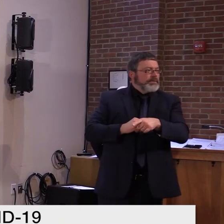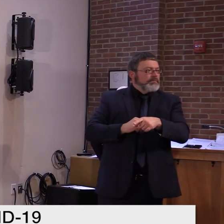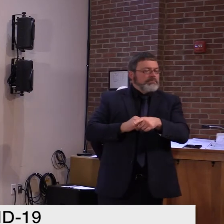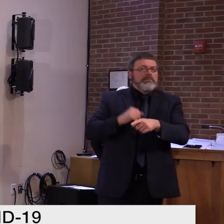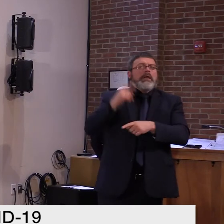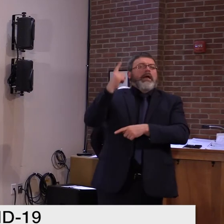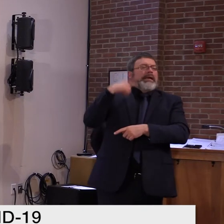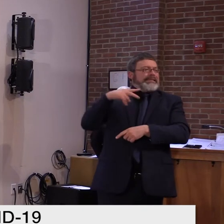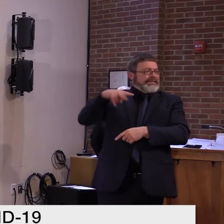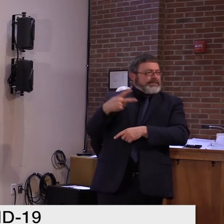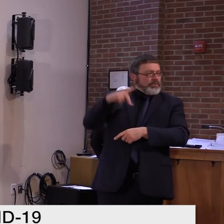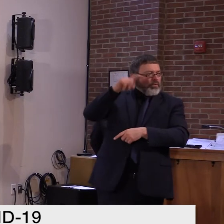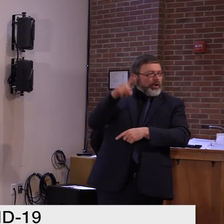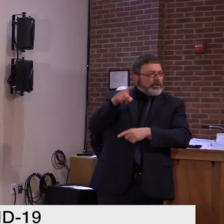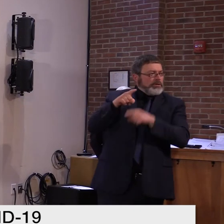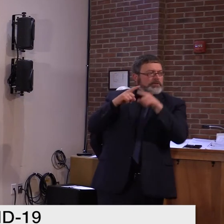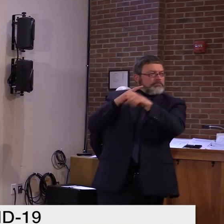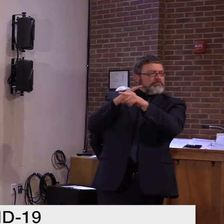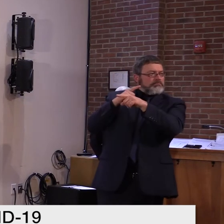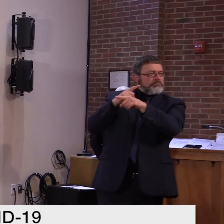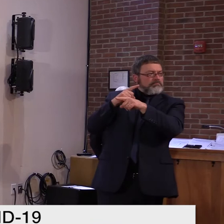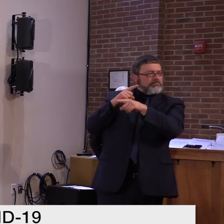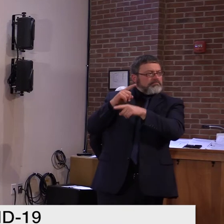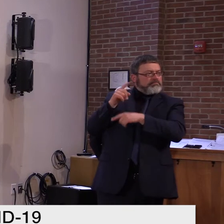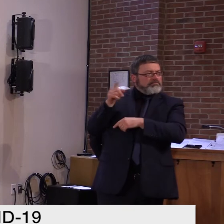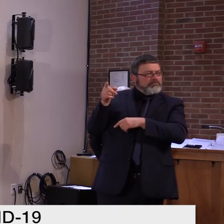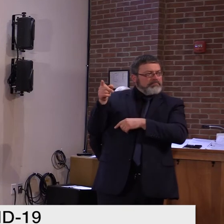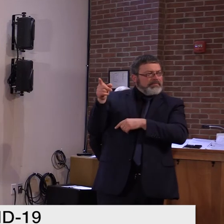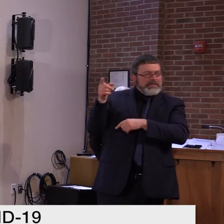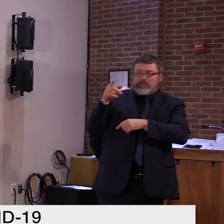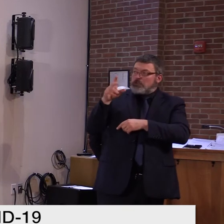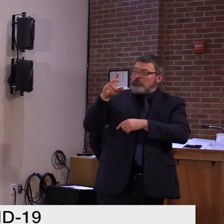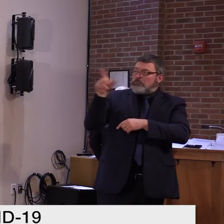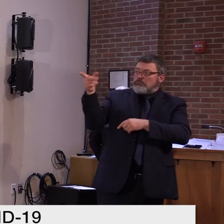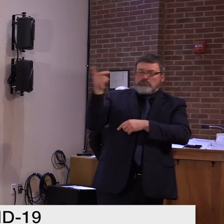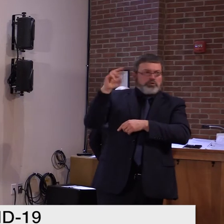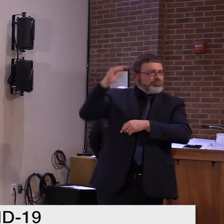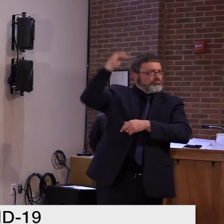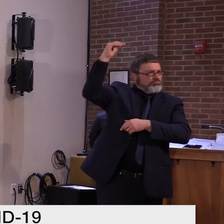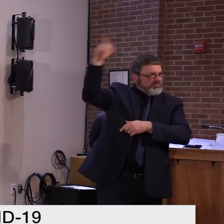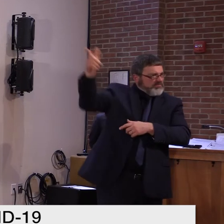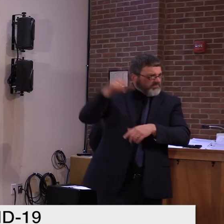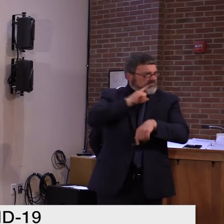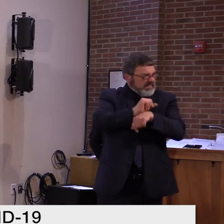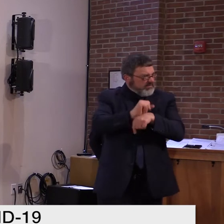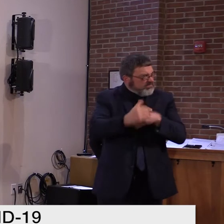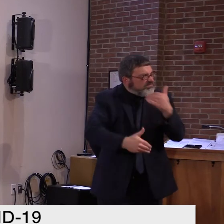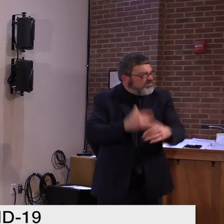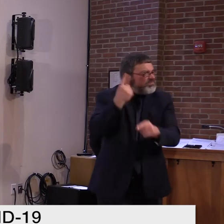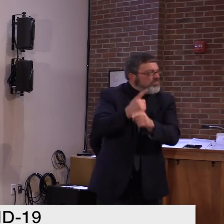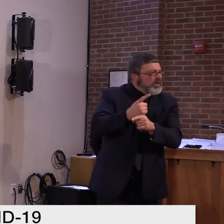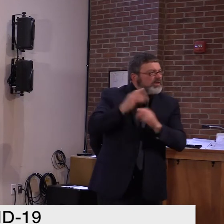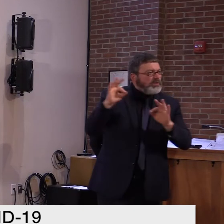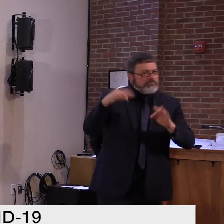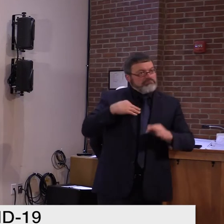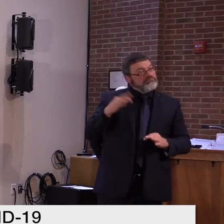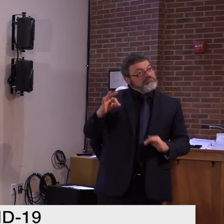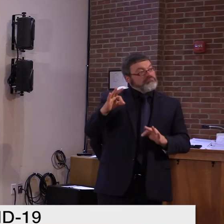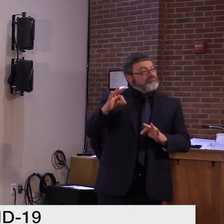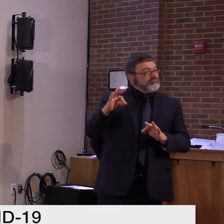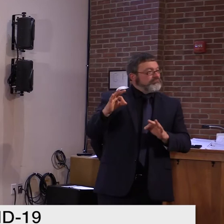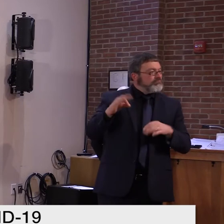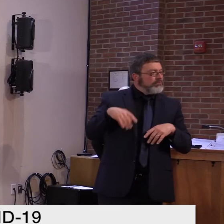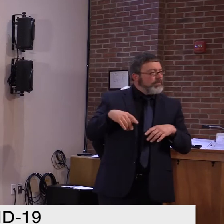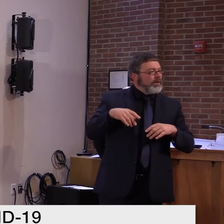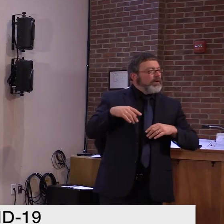to be in two towards the Washington County yesterday where the only people other people in there were not wearing masks. How do you reach those